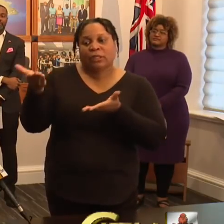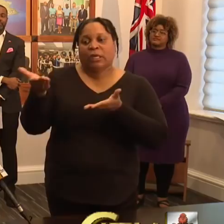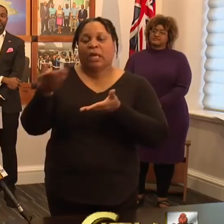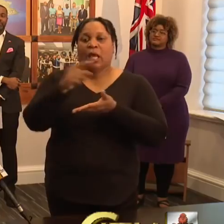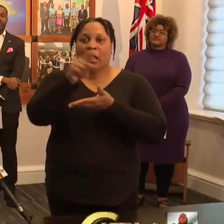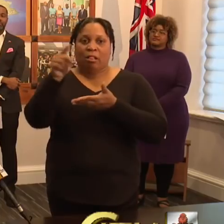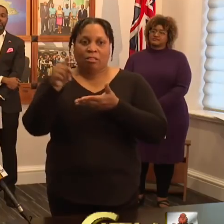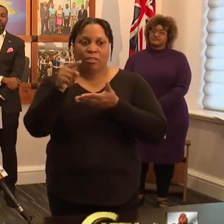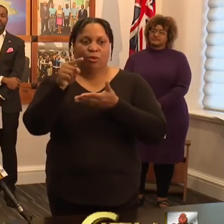delivery services can indeed...